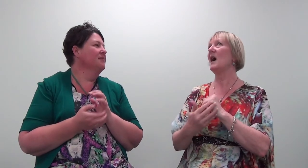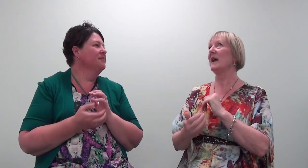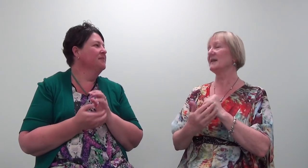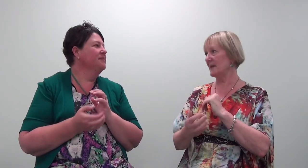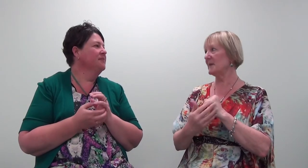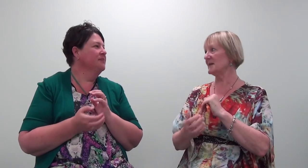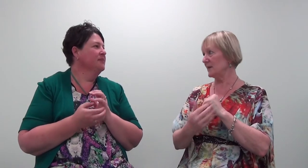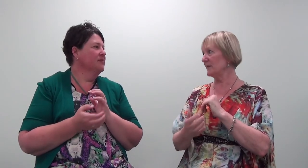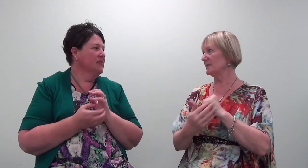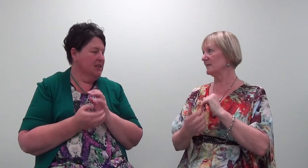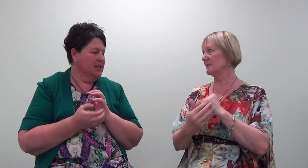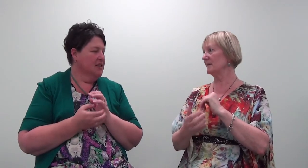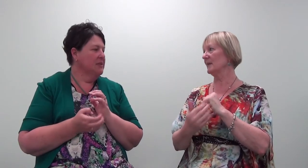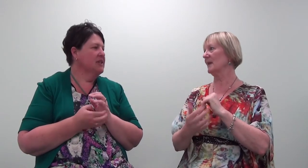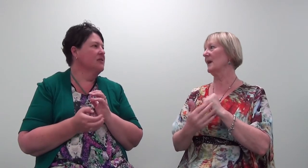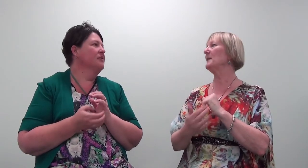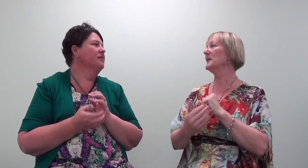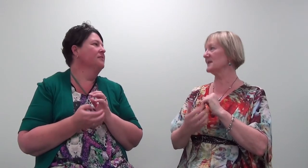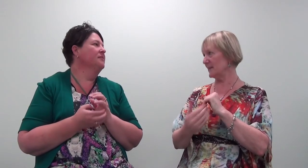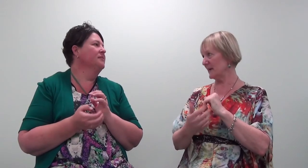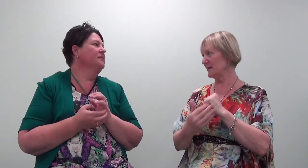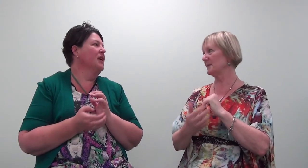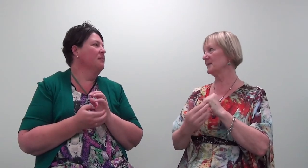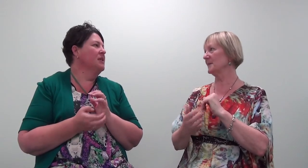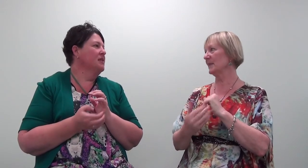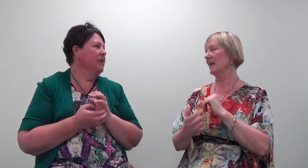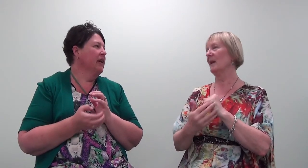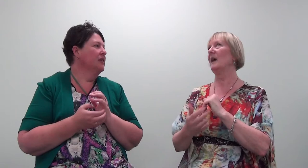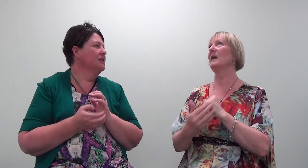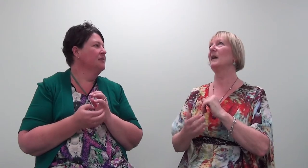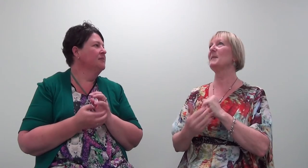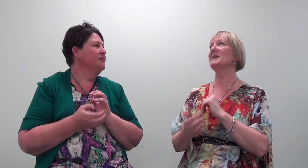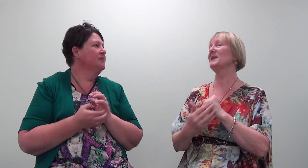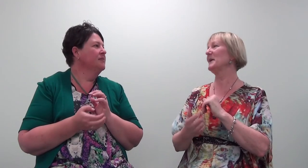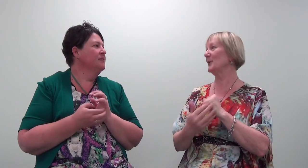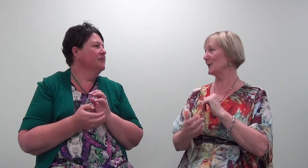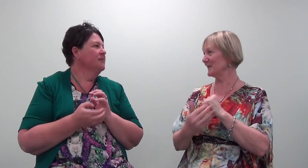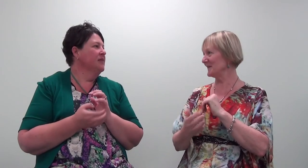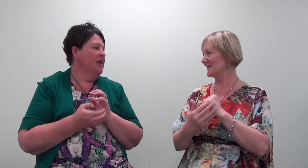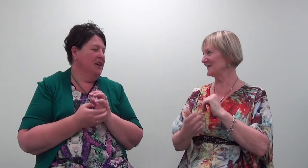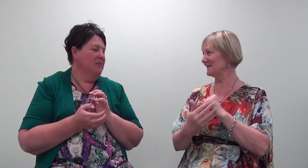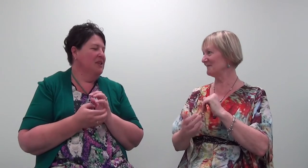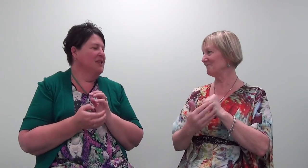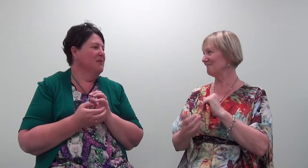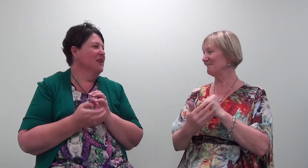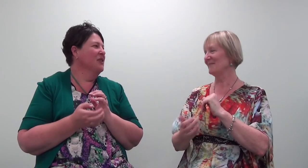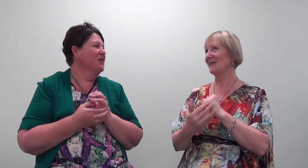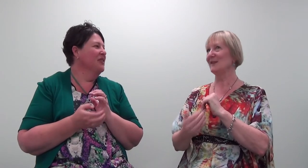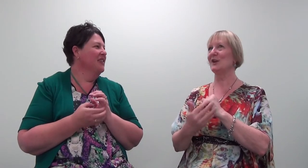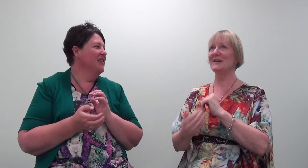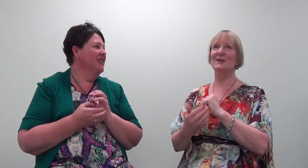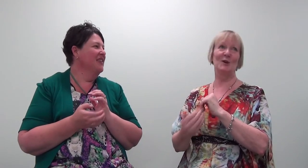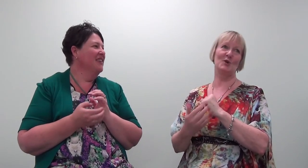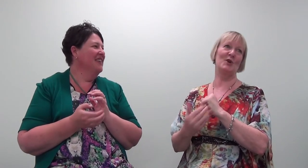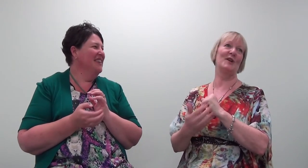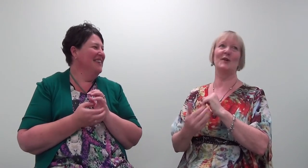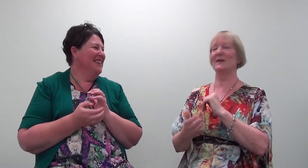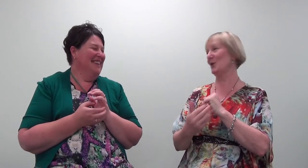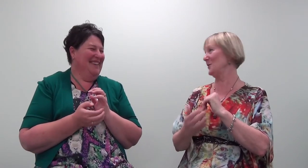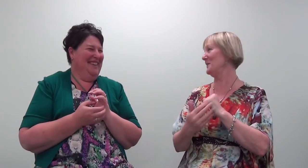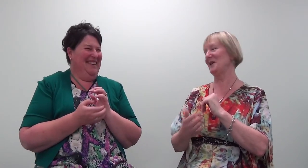I accept myself, and my stomach, and I let my stomach know, and let my stomach know, Jenny's not going to hurt me